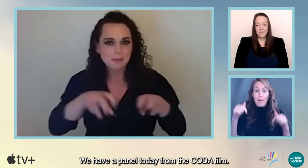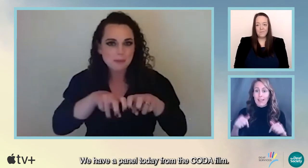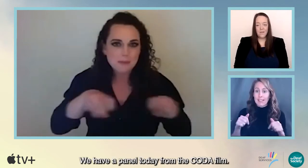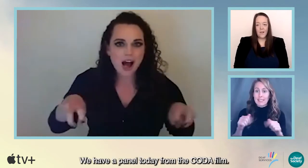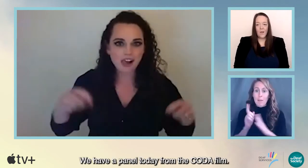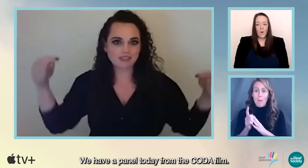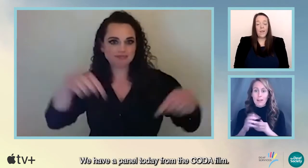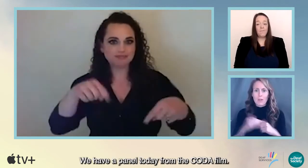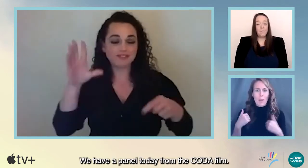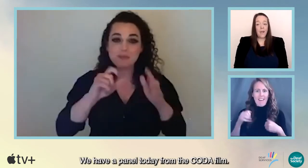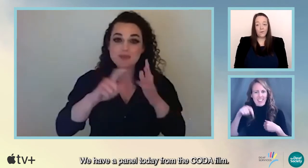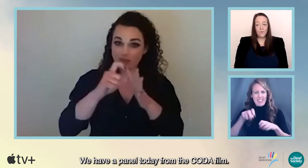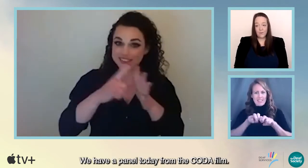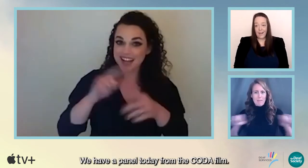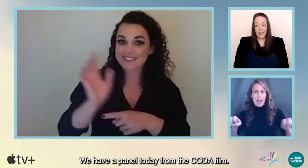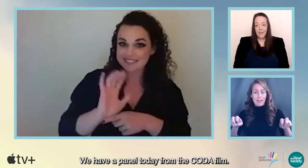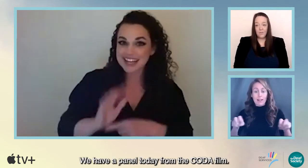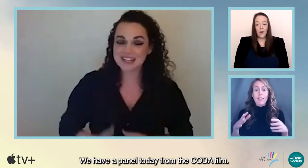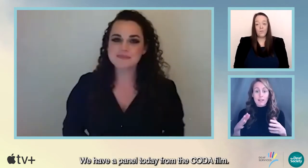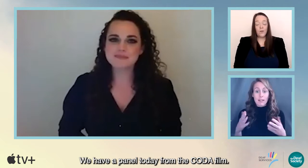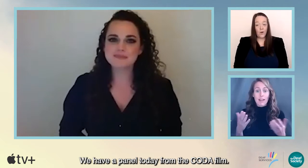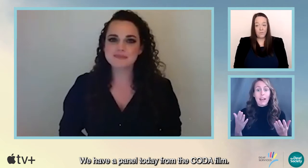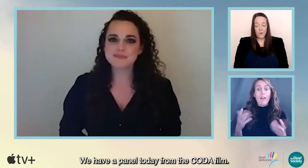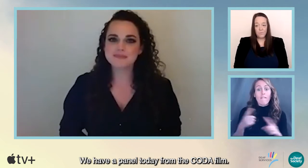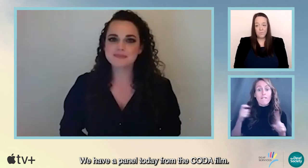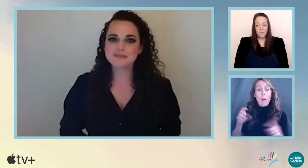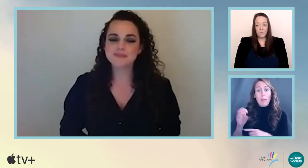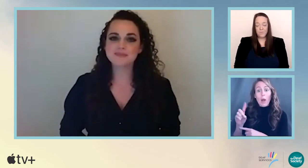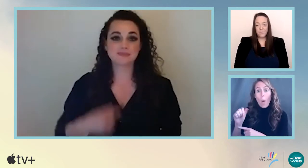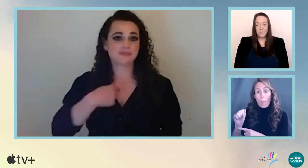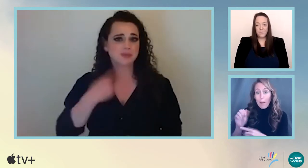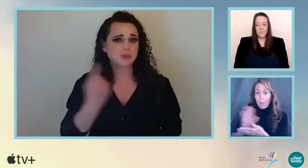We have a panel today from Dakota Film.